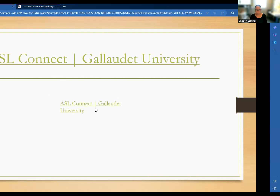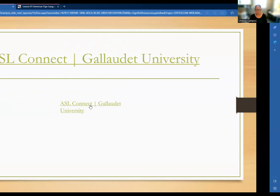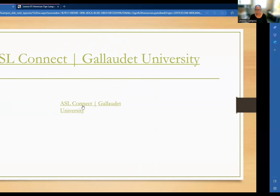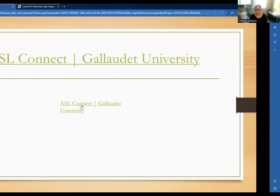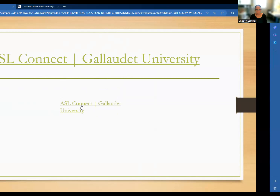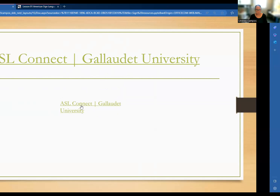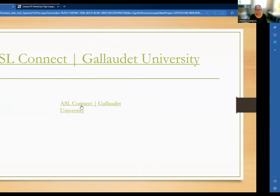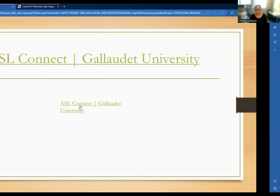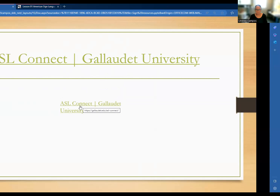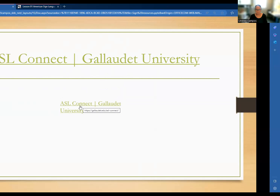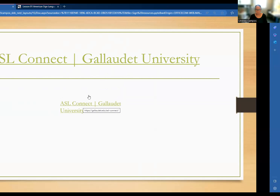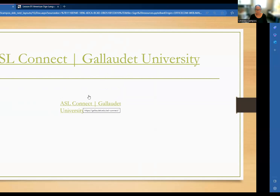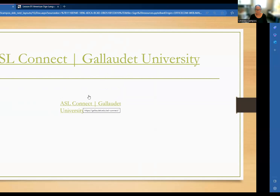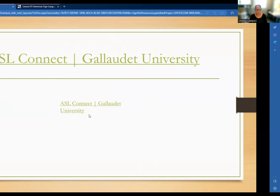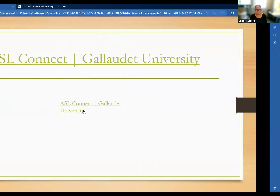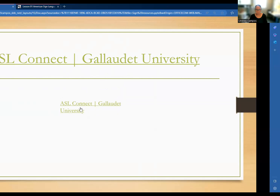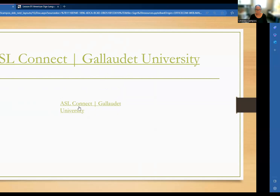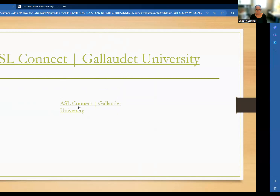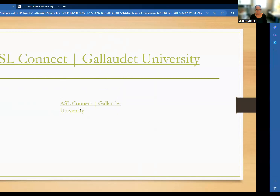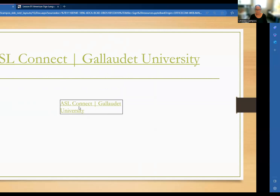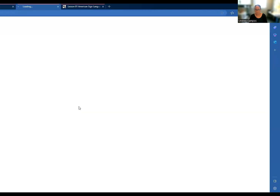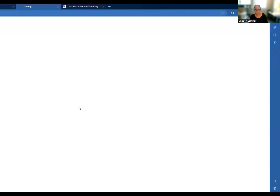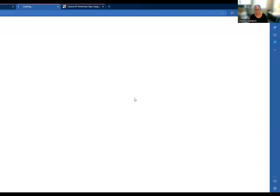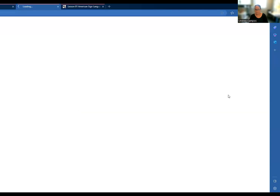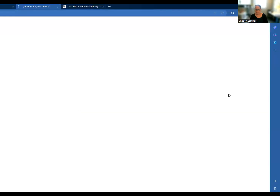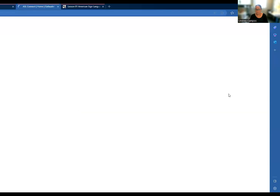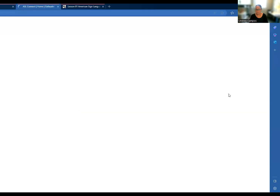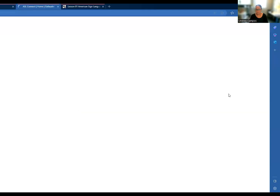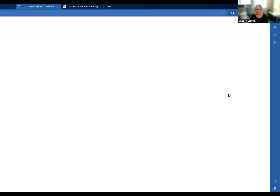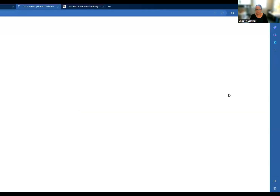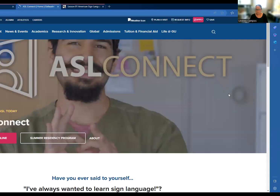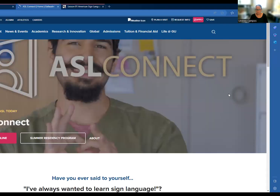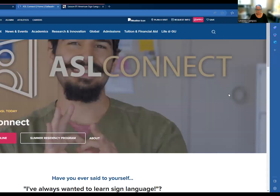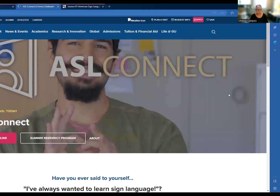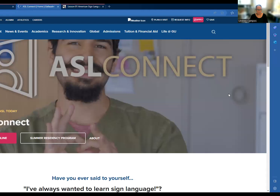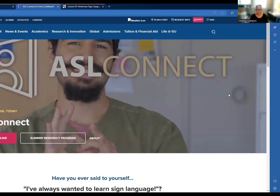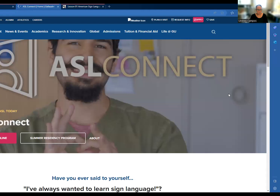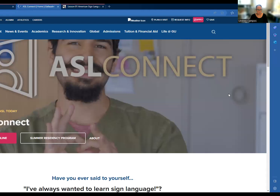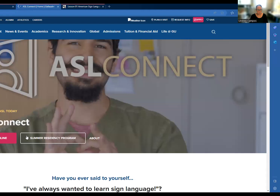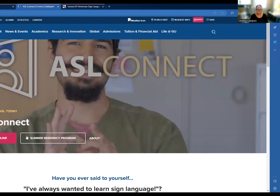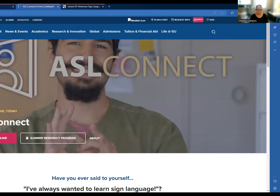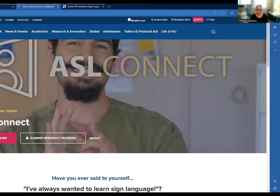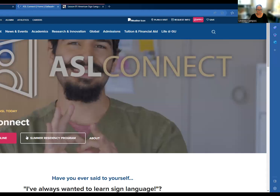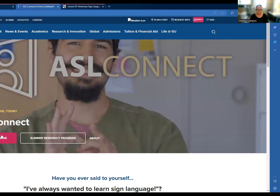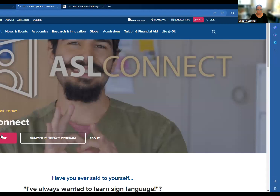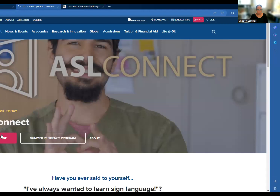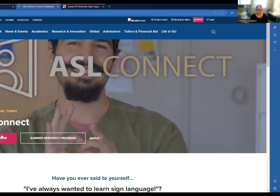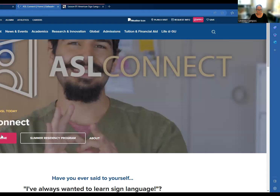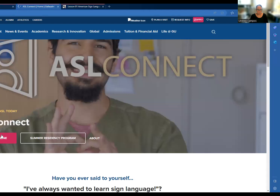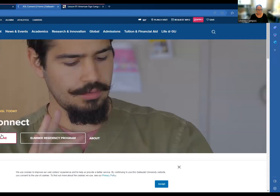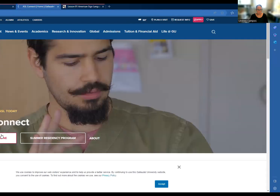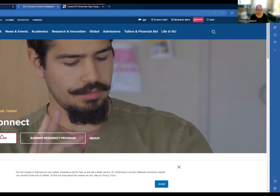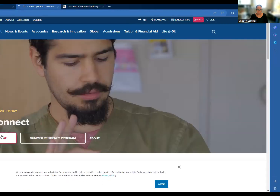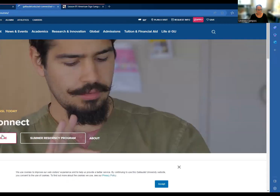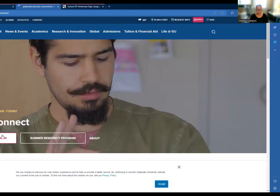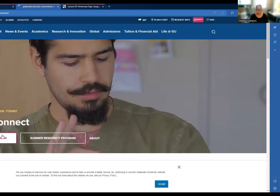But ASL connect through Gallaudet University. Gallaudet is a deaf college. And it